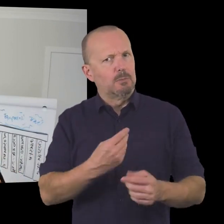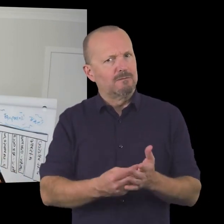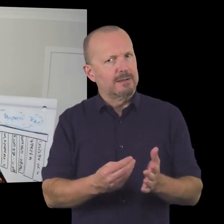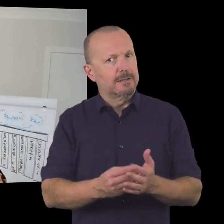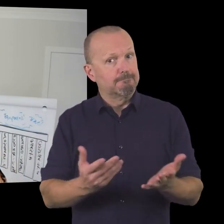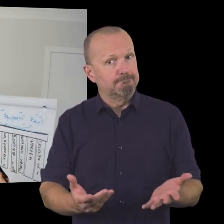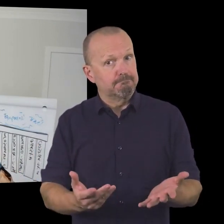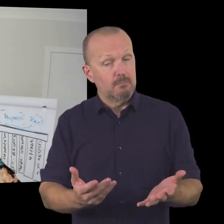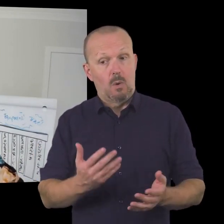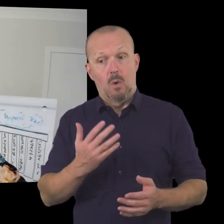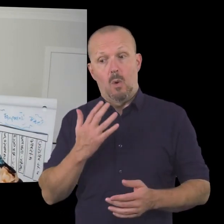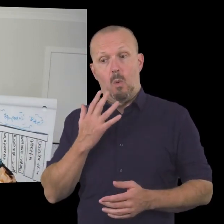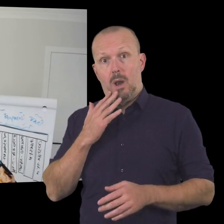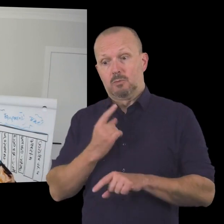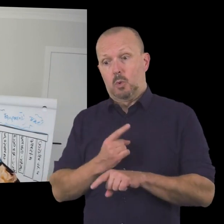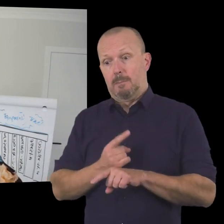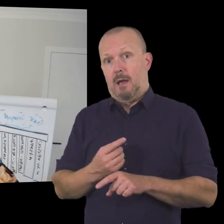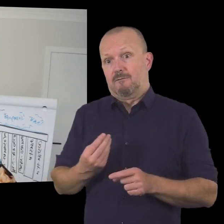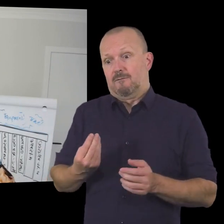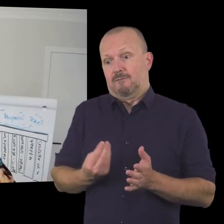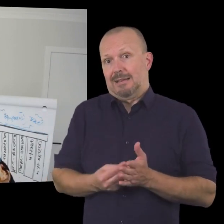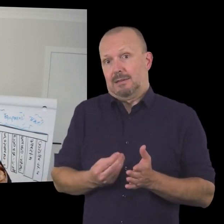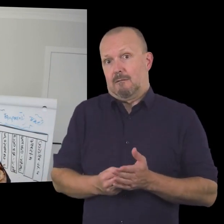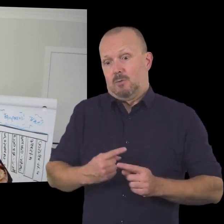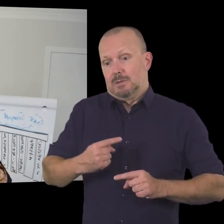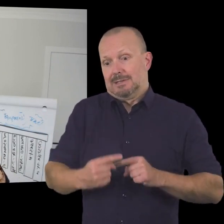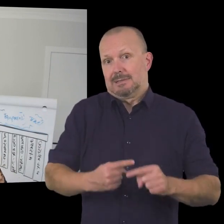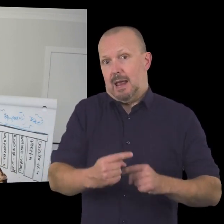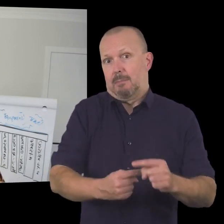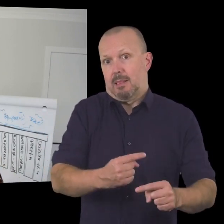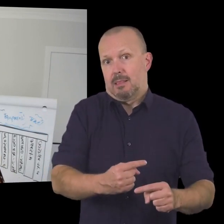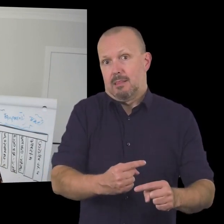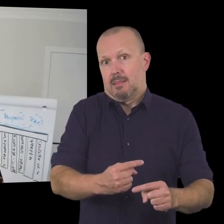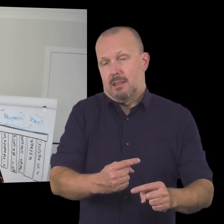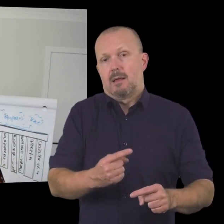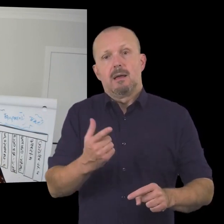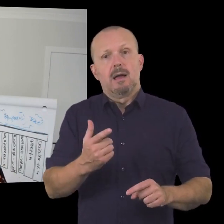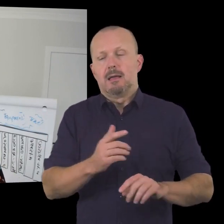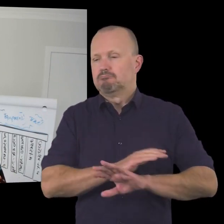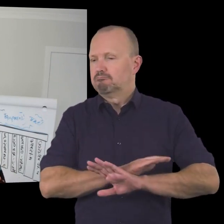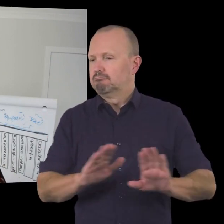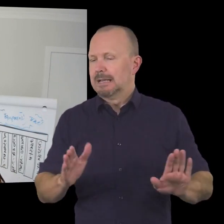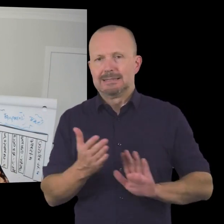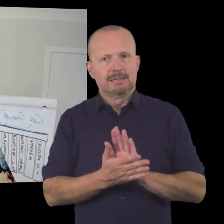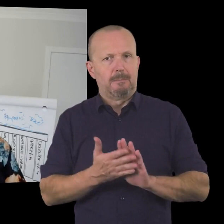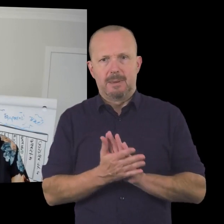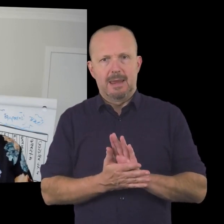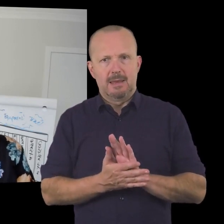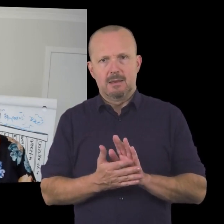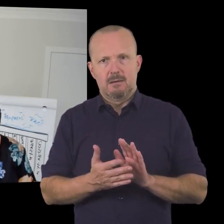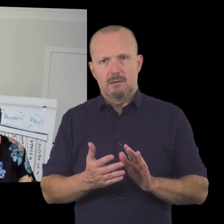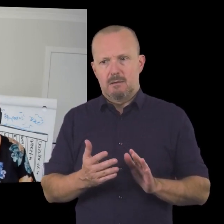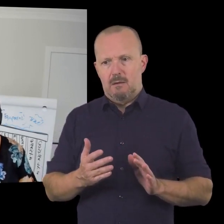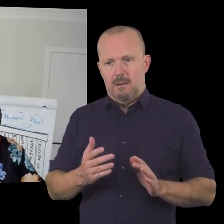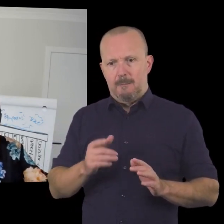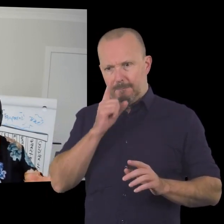of sustainable funding so when i'm talking membership for sustainable funding it's not in any way shape or